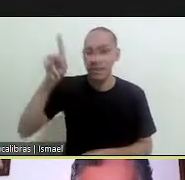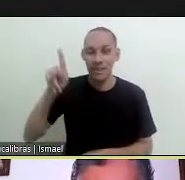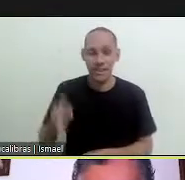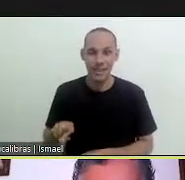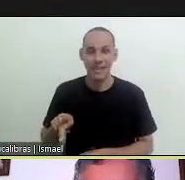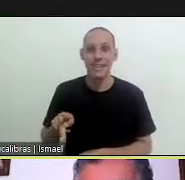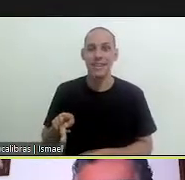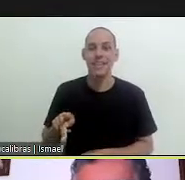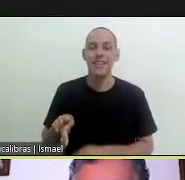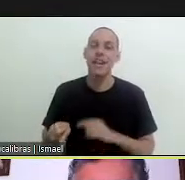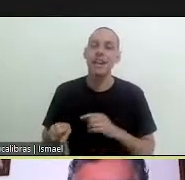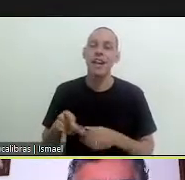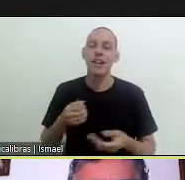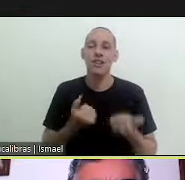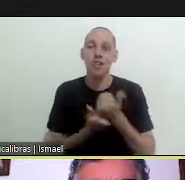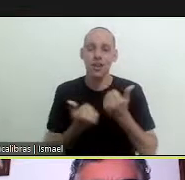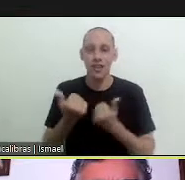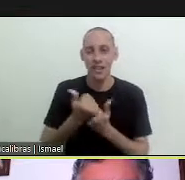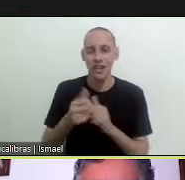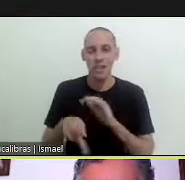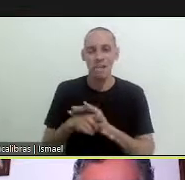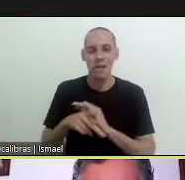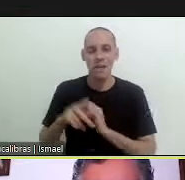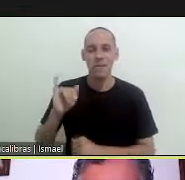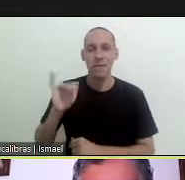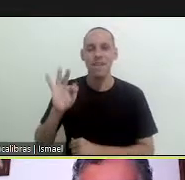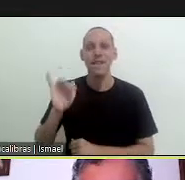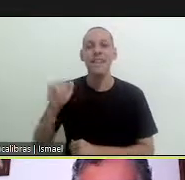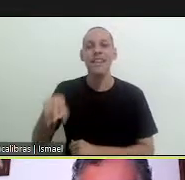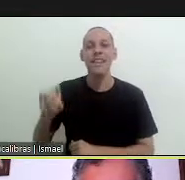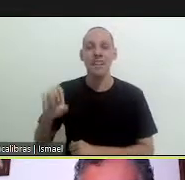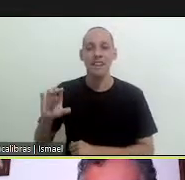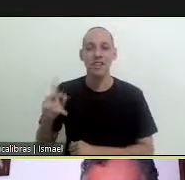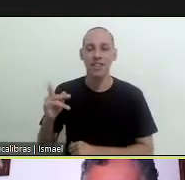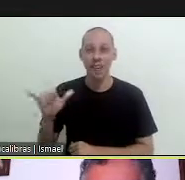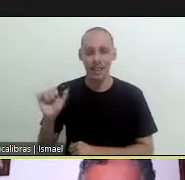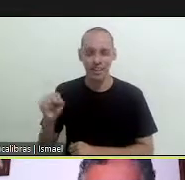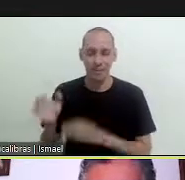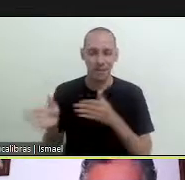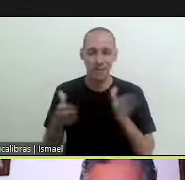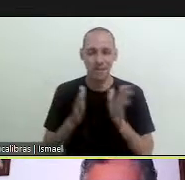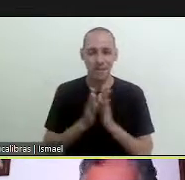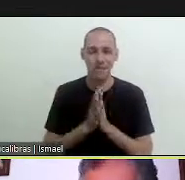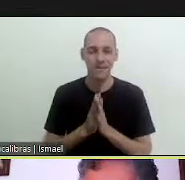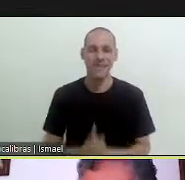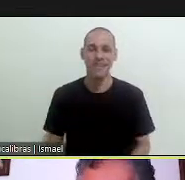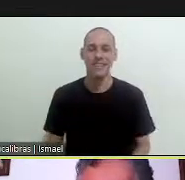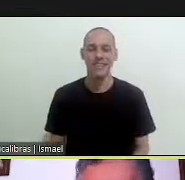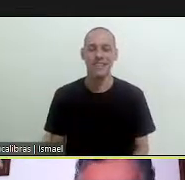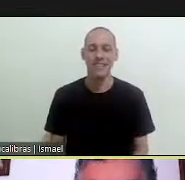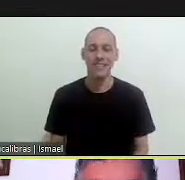the presidency the solidarity presidency of fin de chagas next slide please